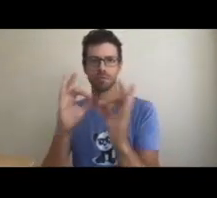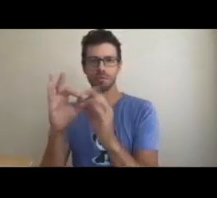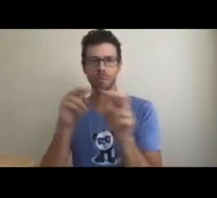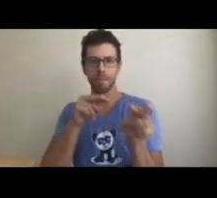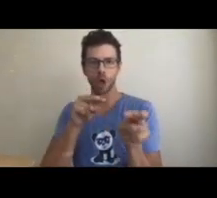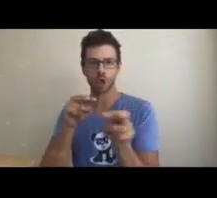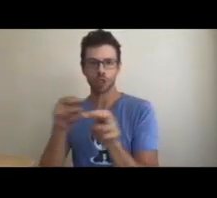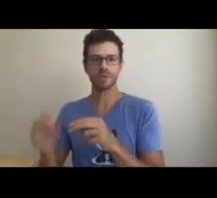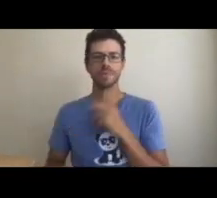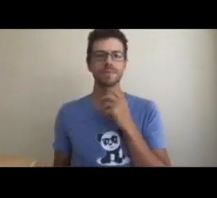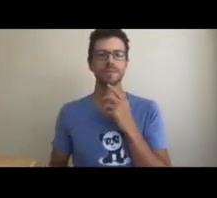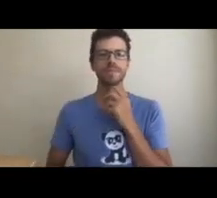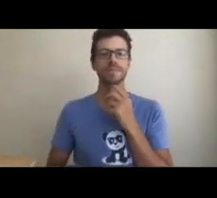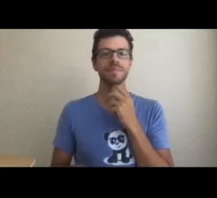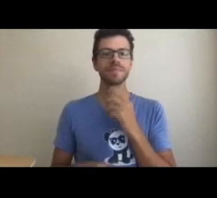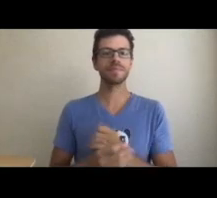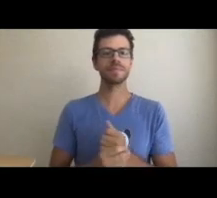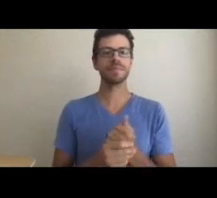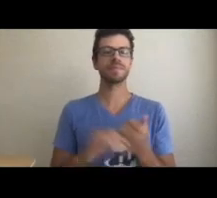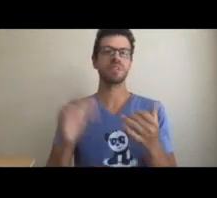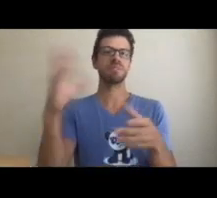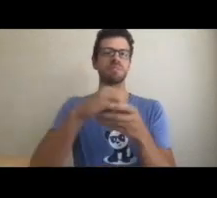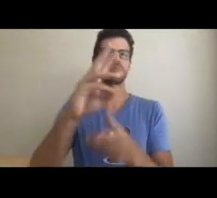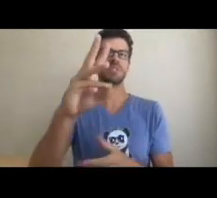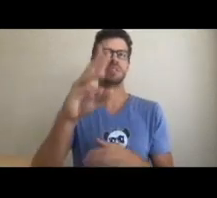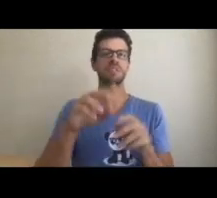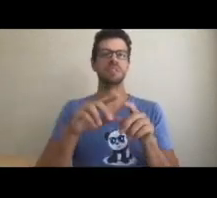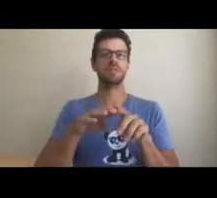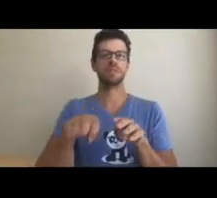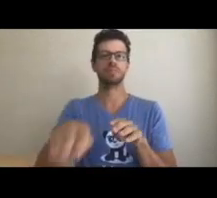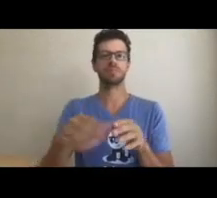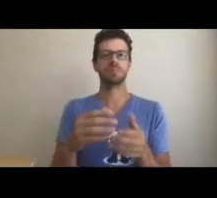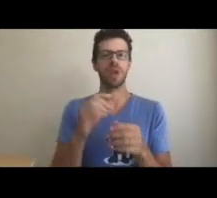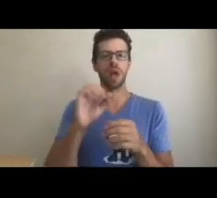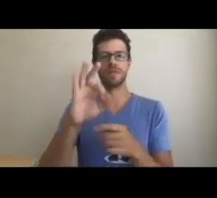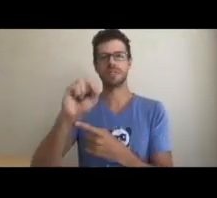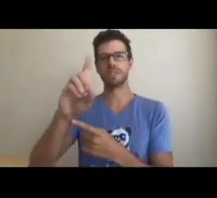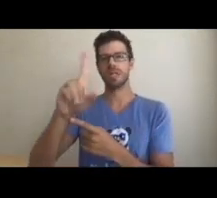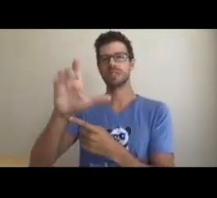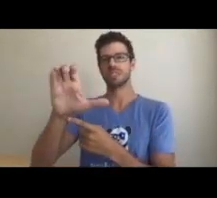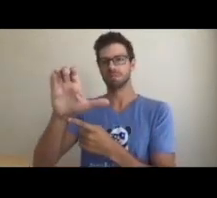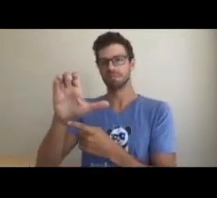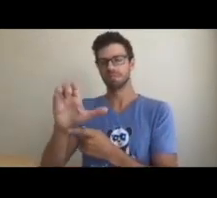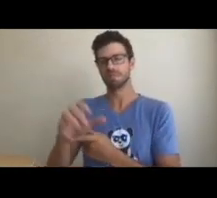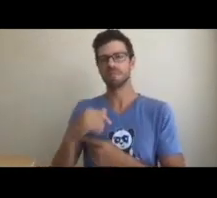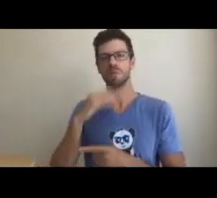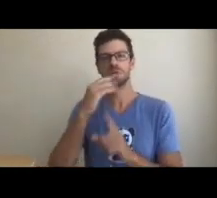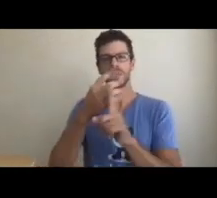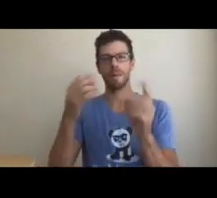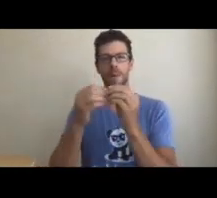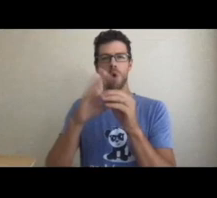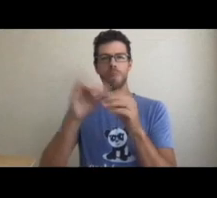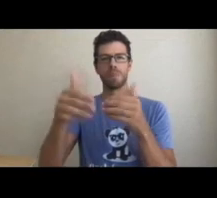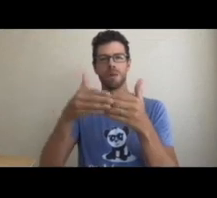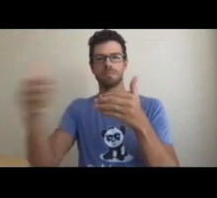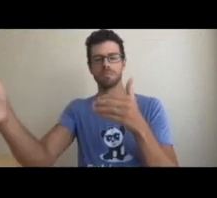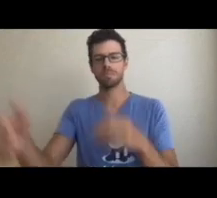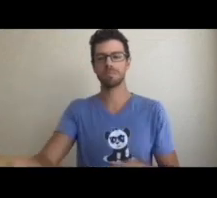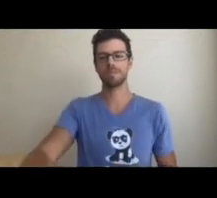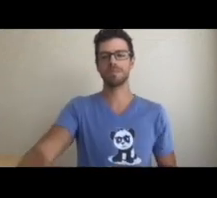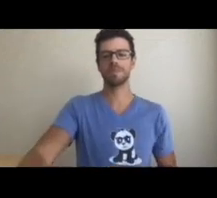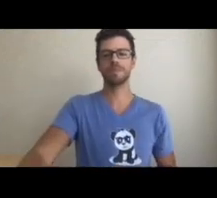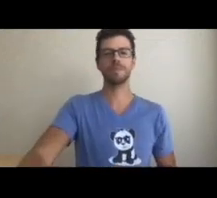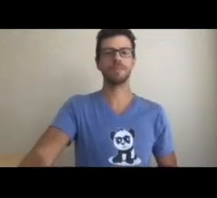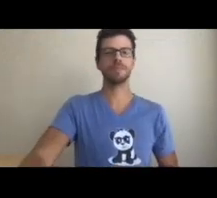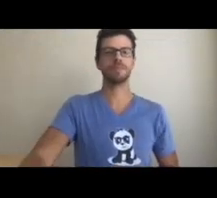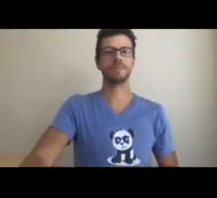monitoring quality, ensuring everything is working well. Those are the six phases of SDLC, and I will expand more on this topic